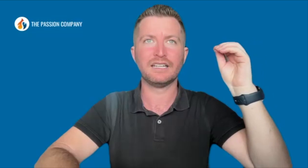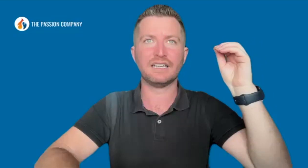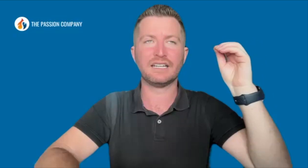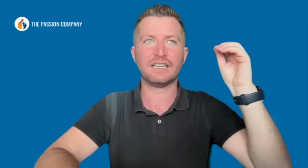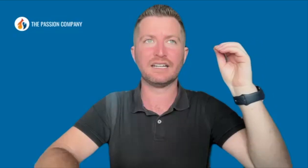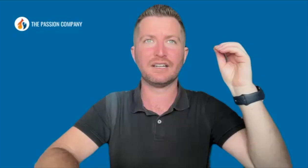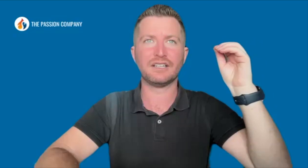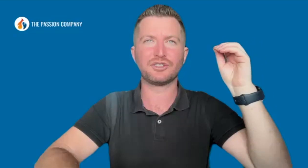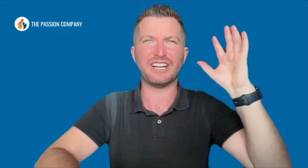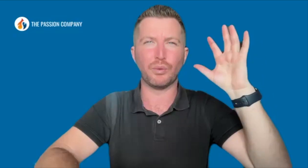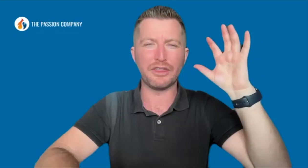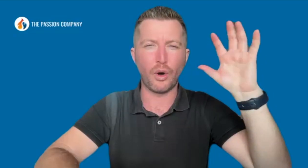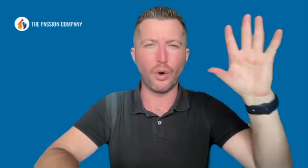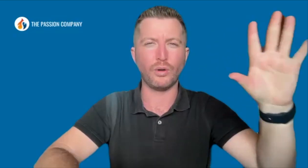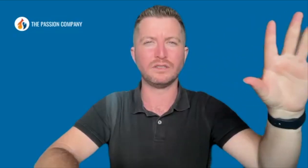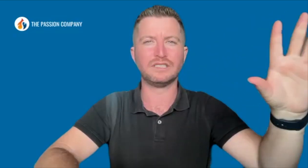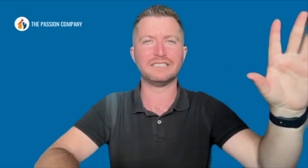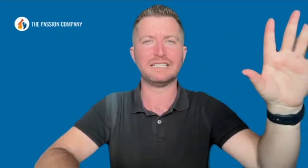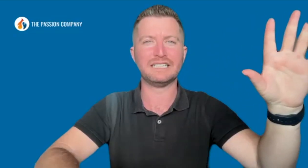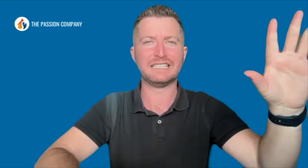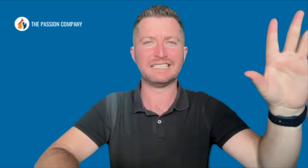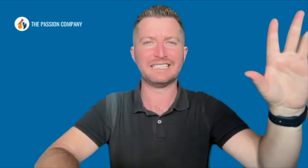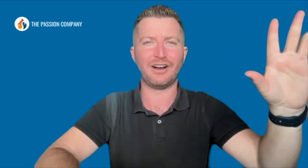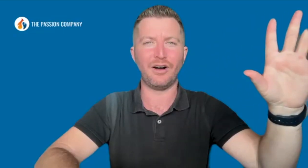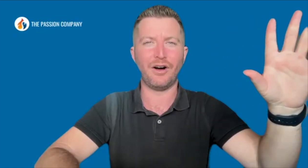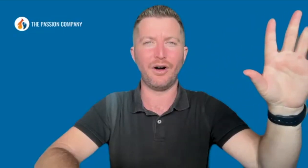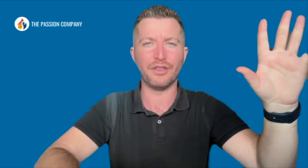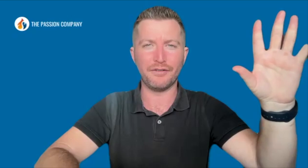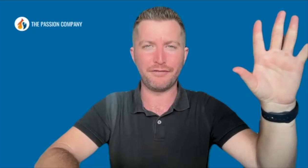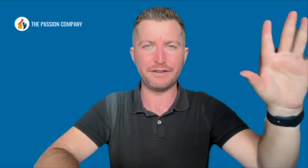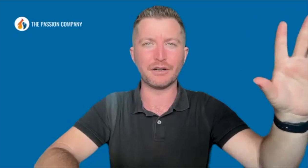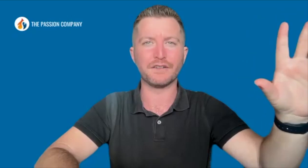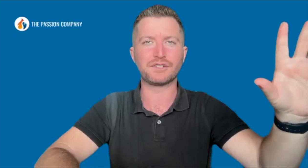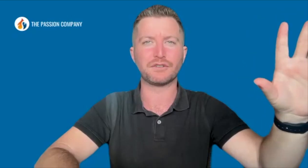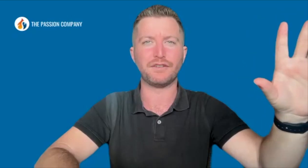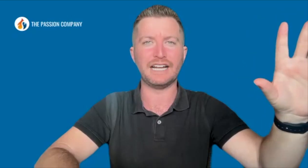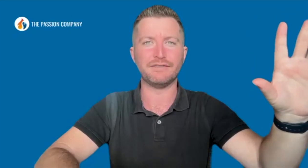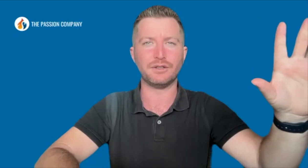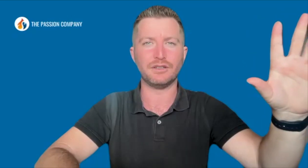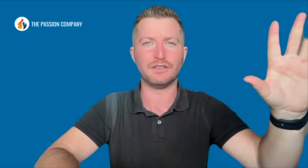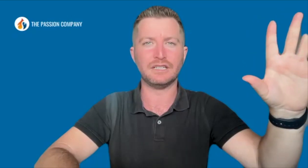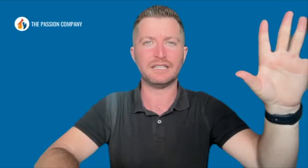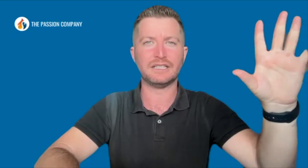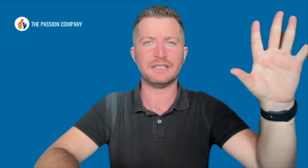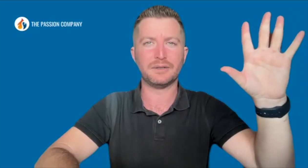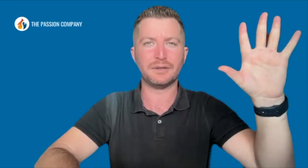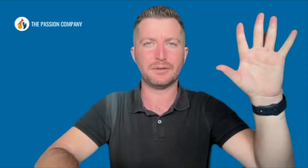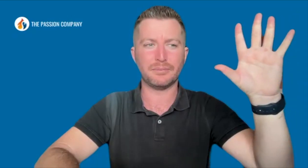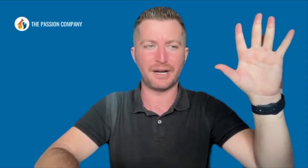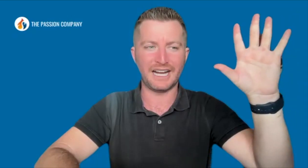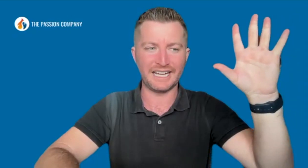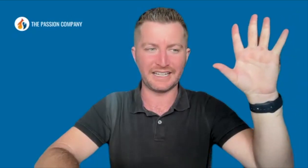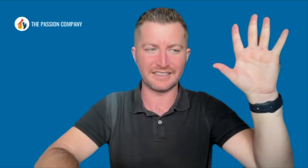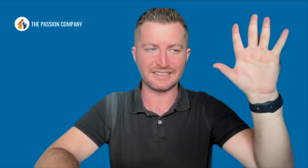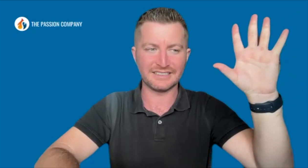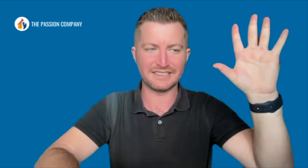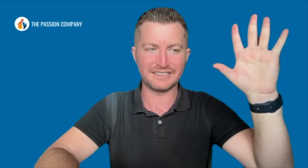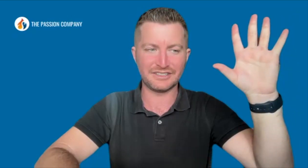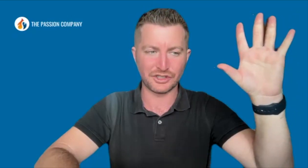Trying to withhold all the fear of survival by just